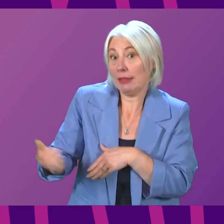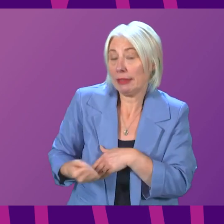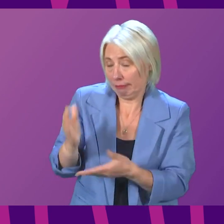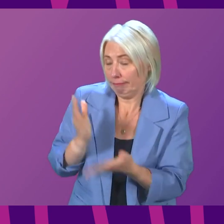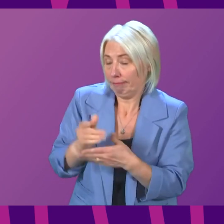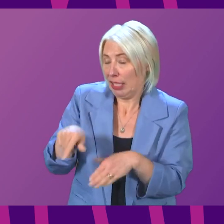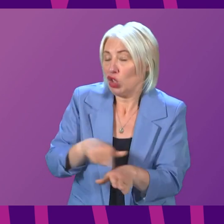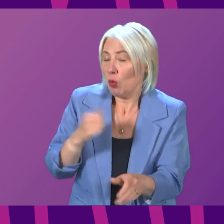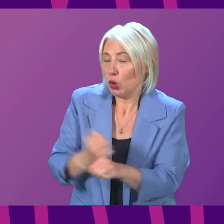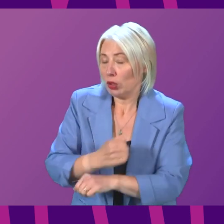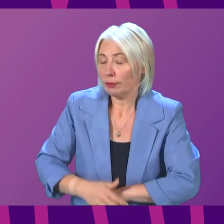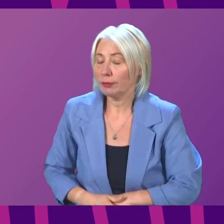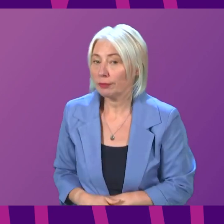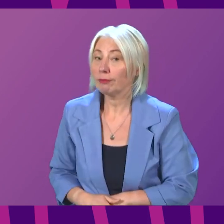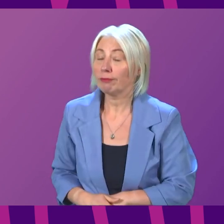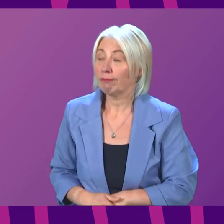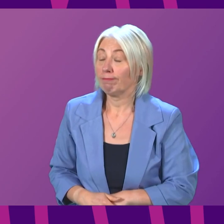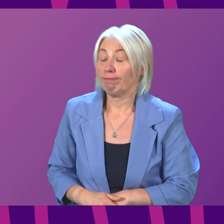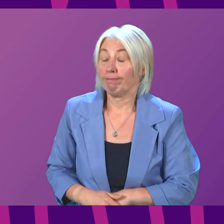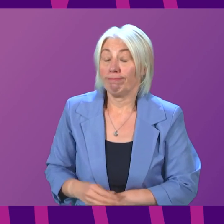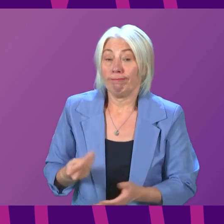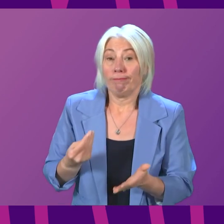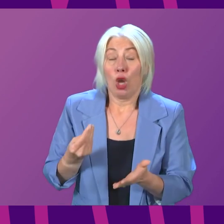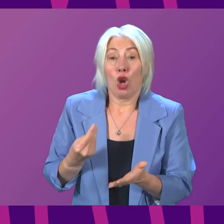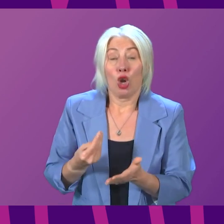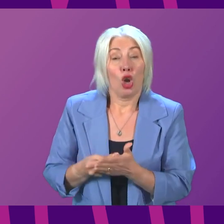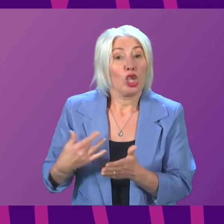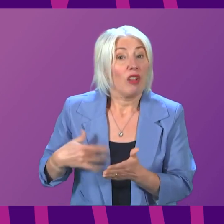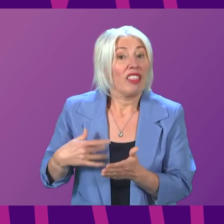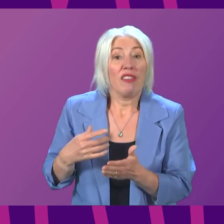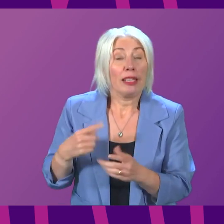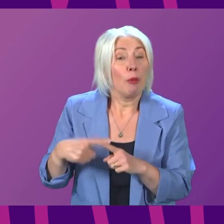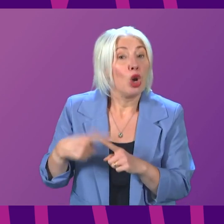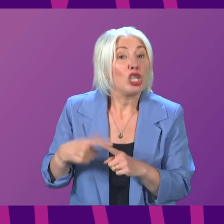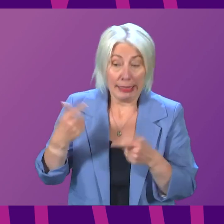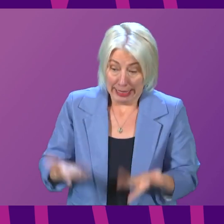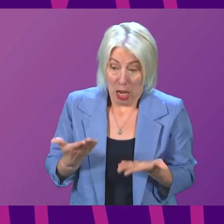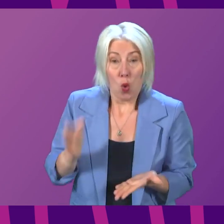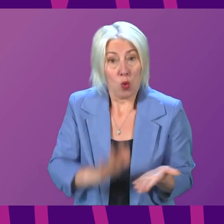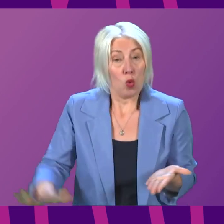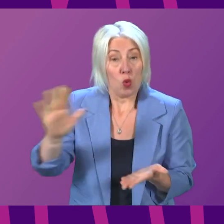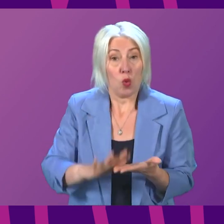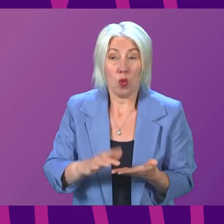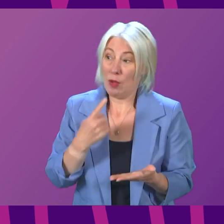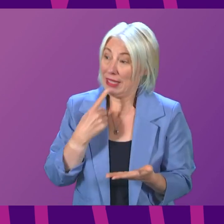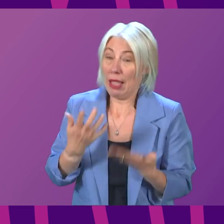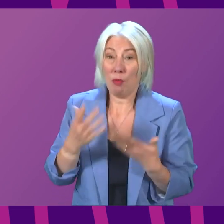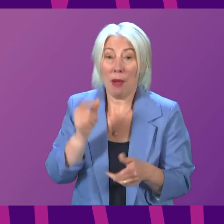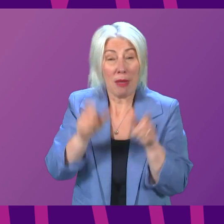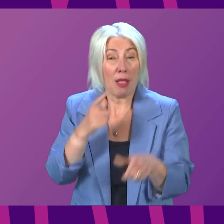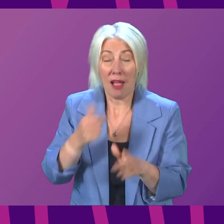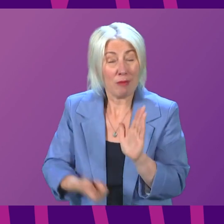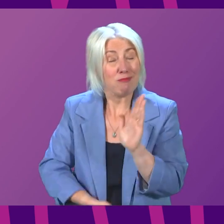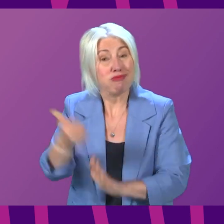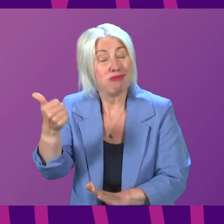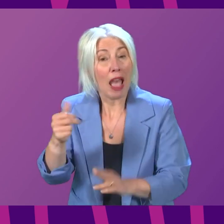Gualbo. There is a cost of living emergency engulfing the country. As we speak, tenants are being forced out of their